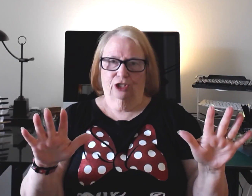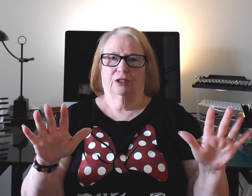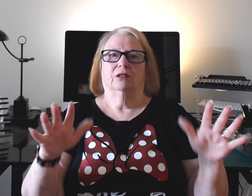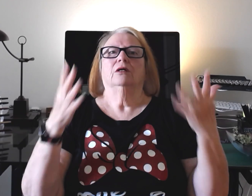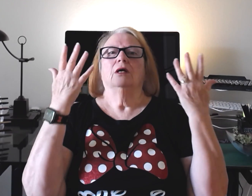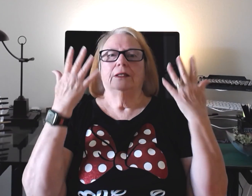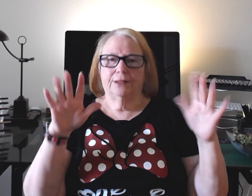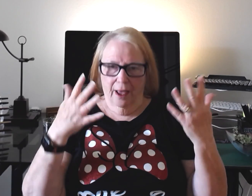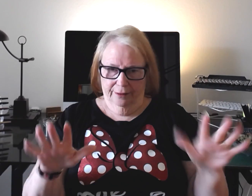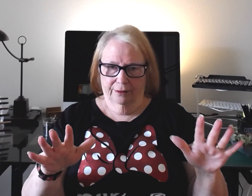Done.